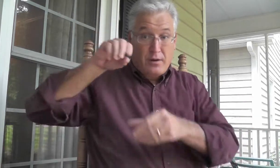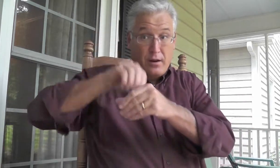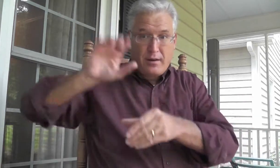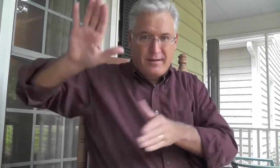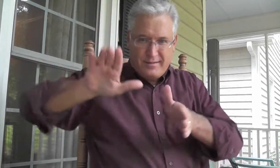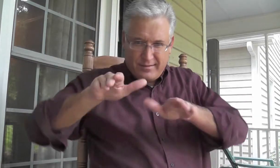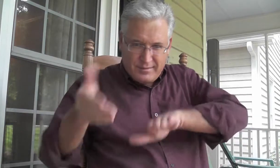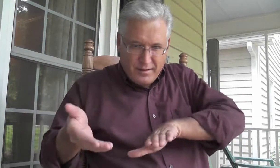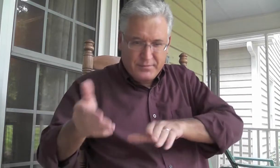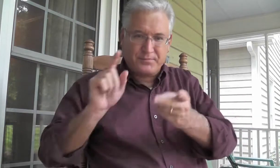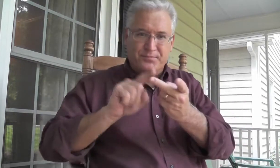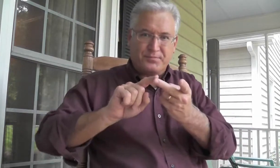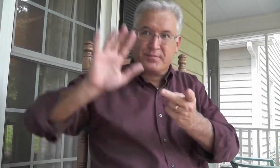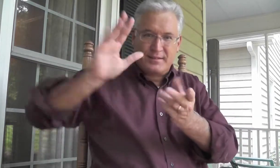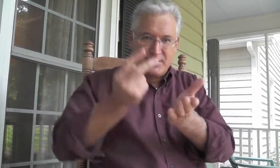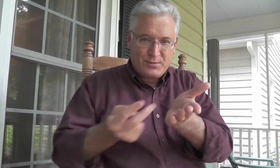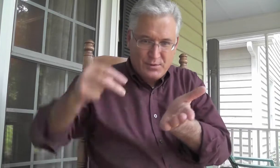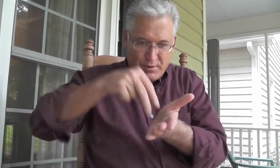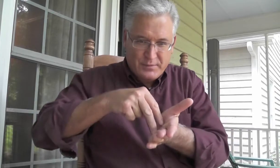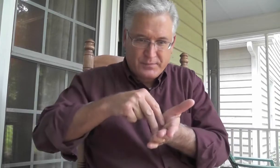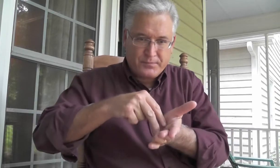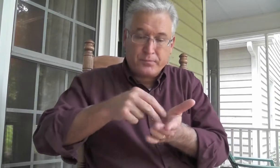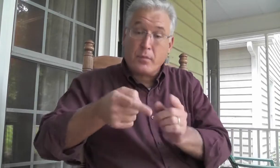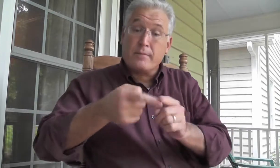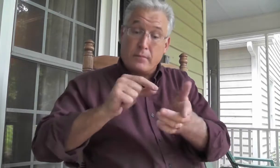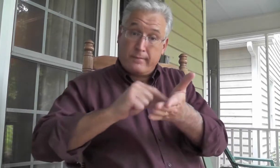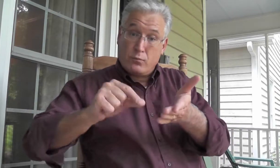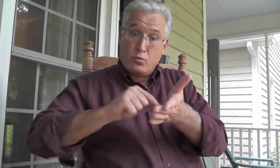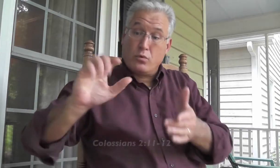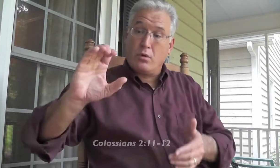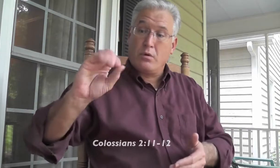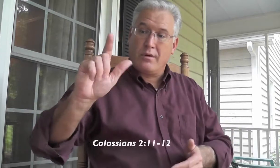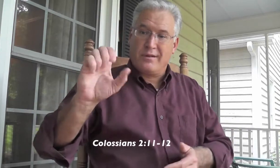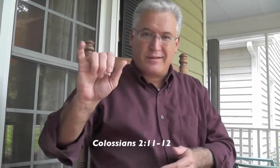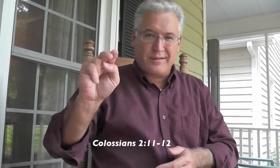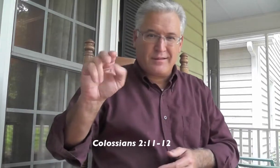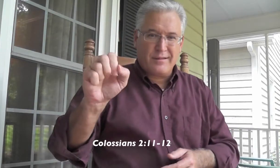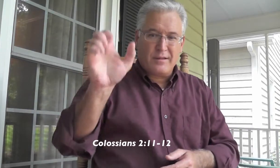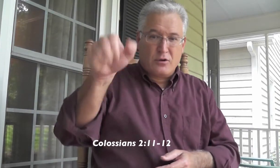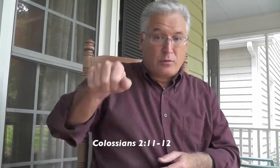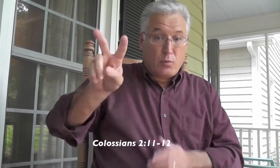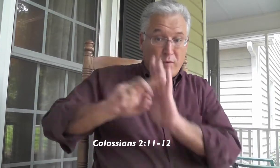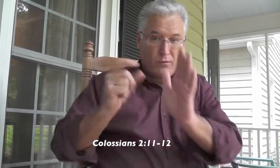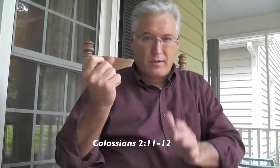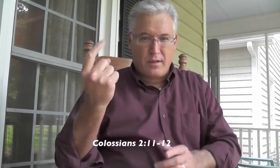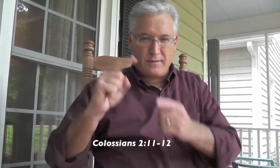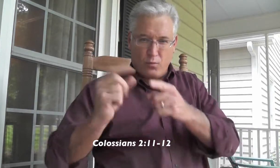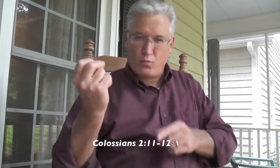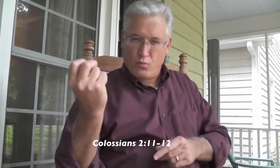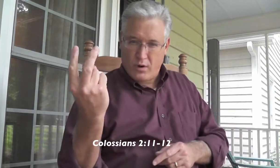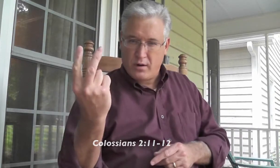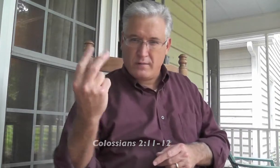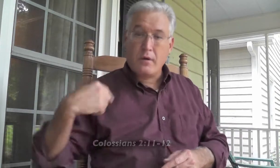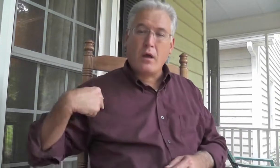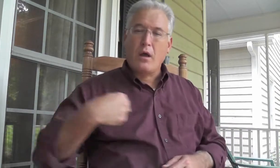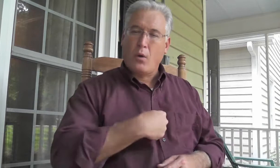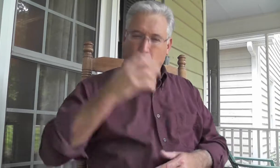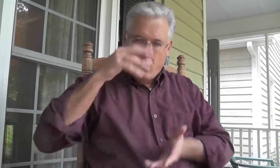with Christ in His death and in His resurrection. From the verses Colossians 2, 11 and 12,